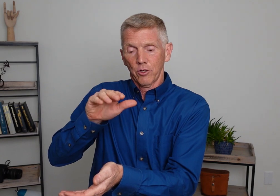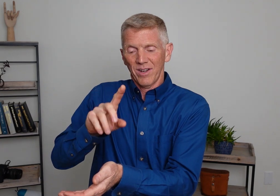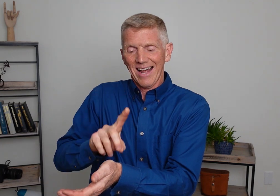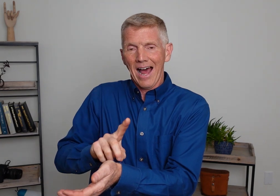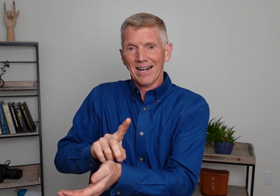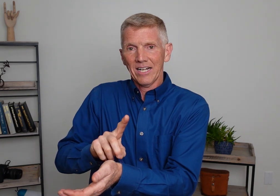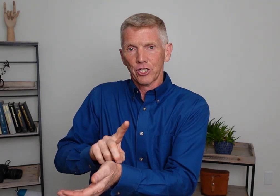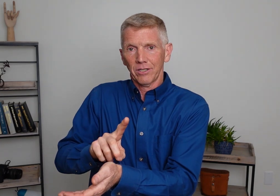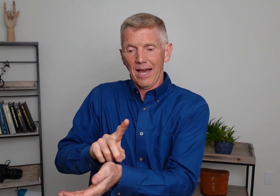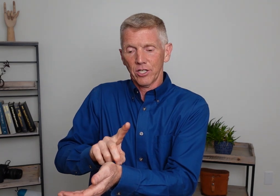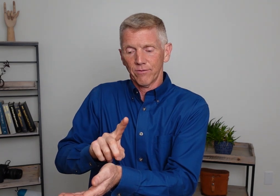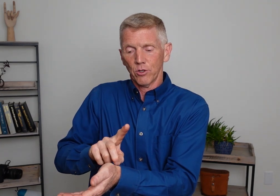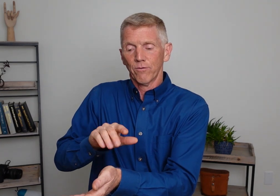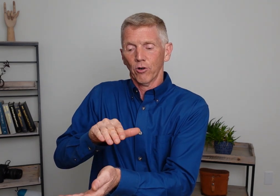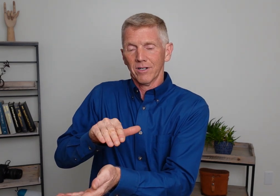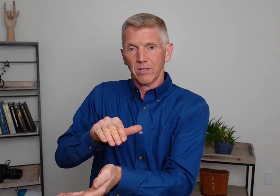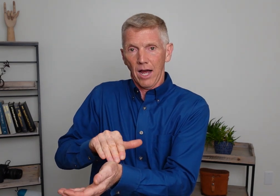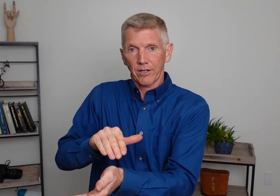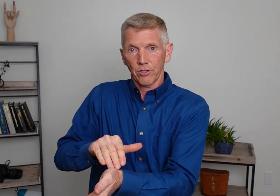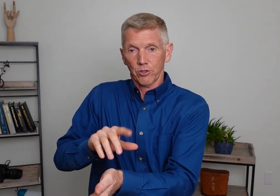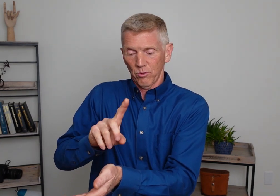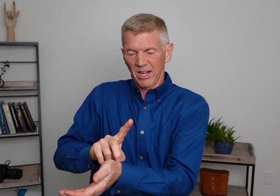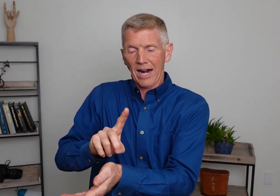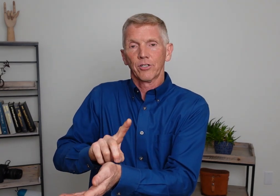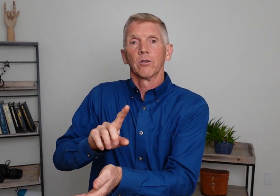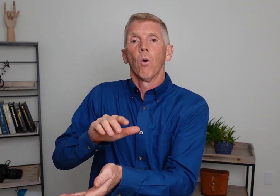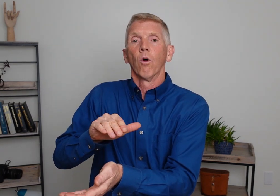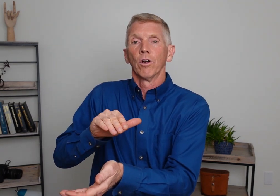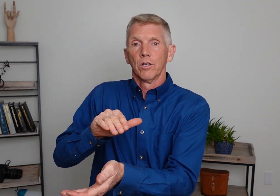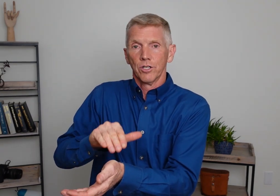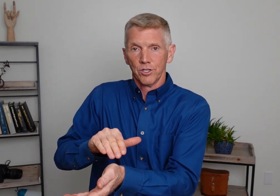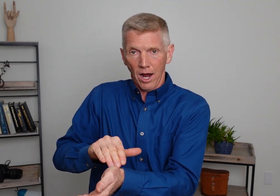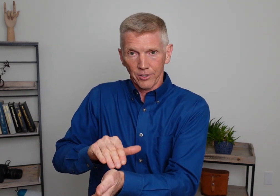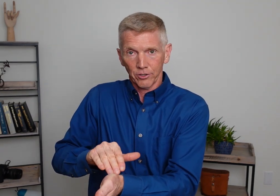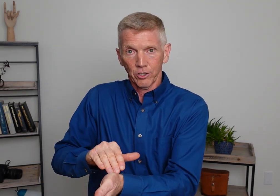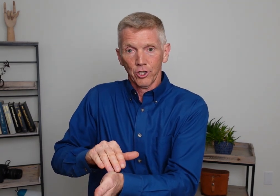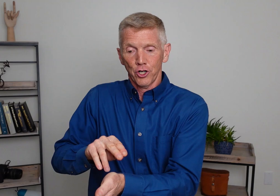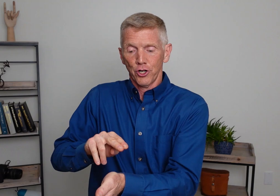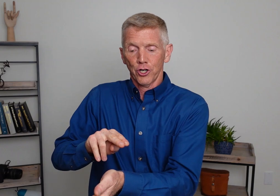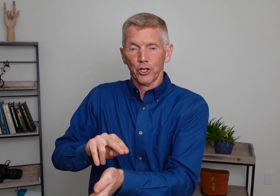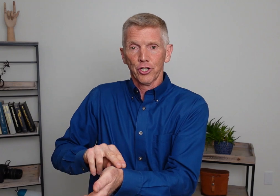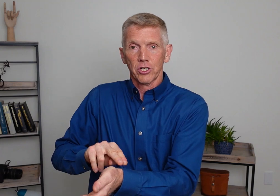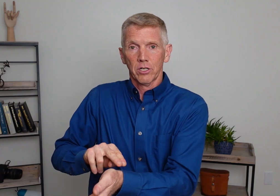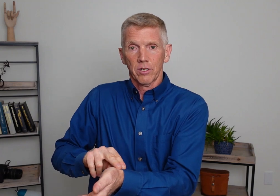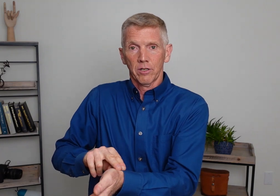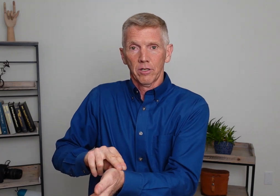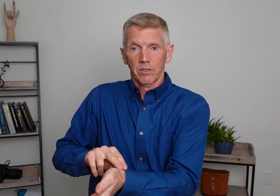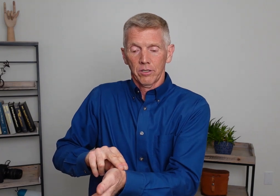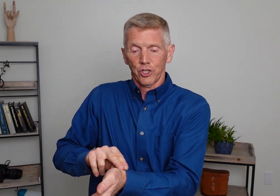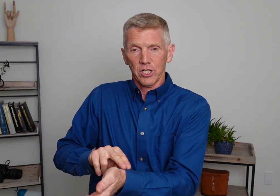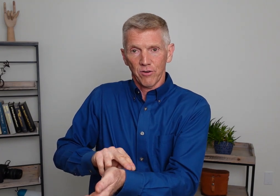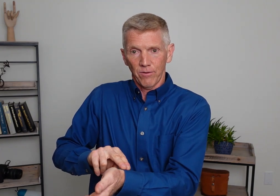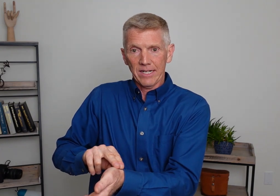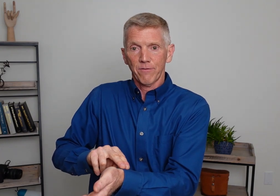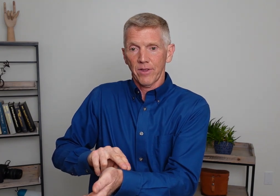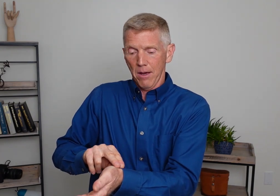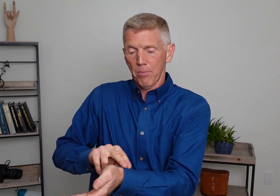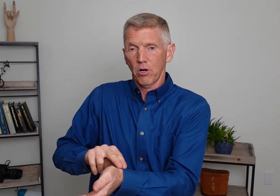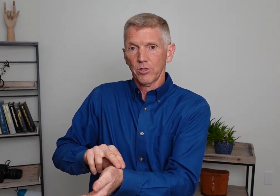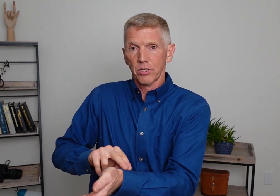So the non-initialized view for doctor. So doctor or doctor. Nurse. She's feeling for that pulse.